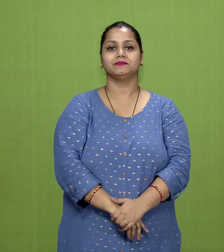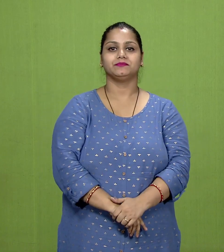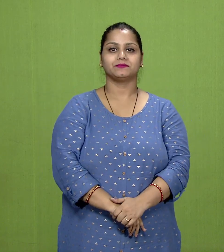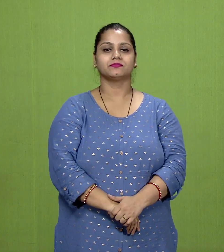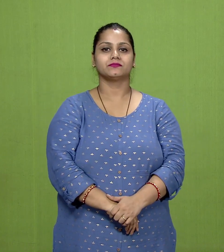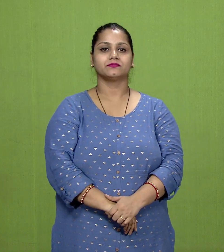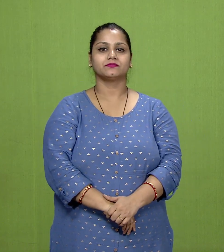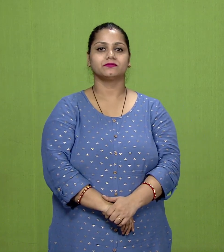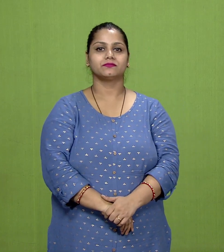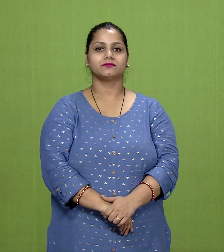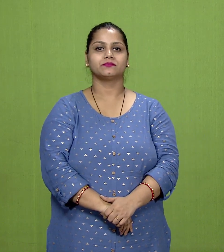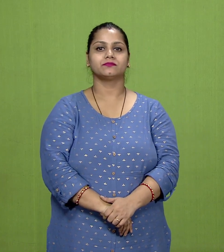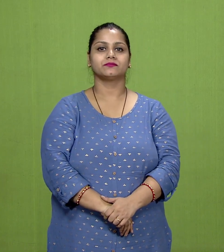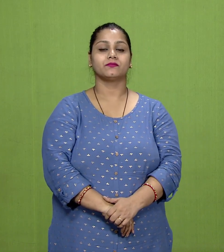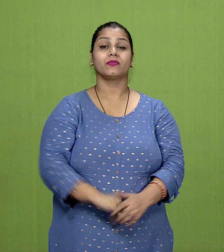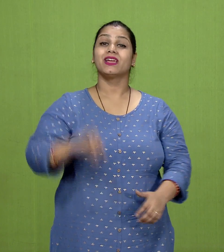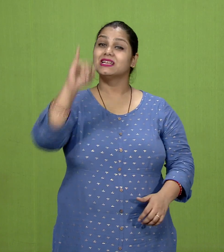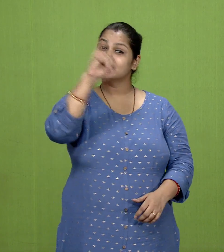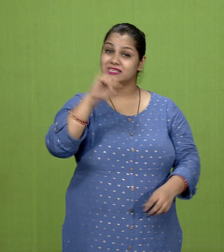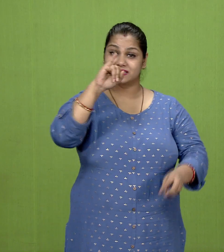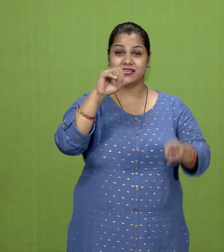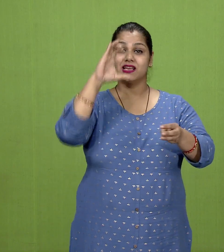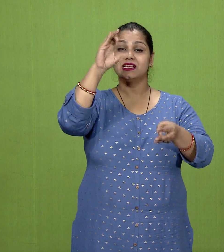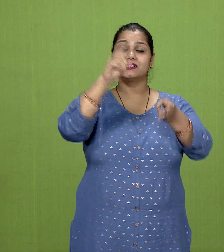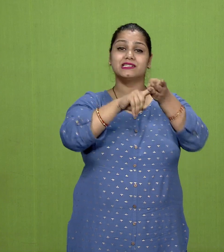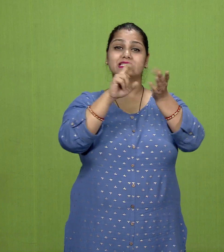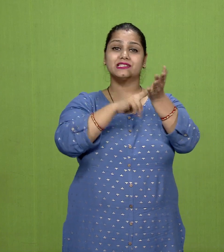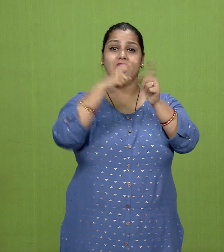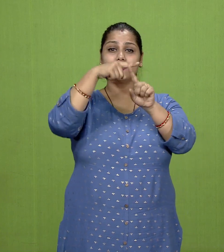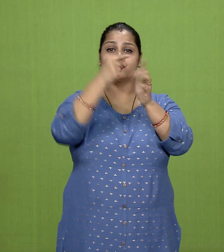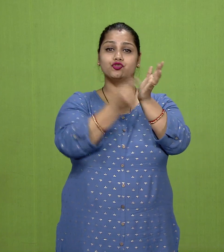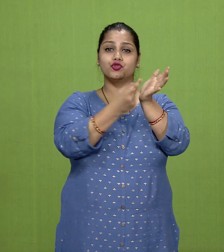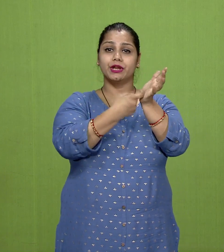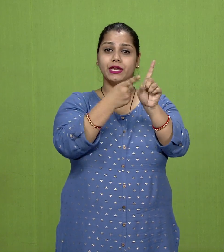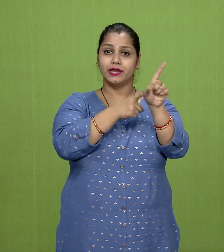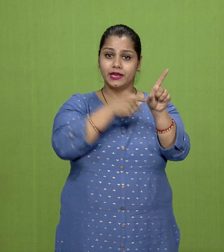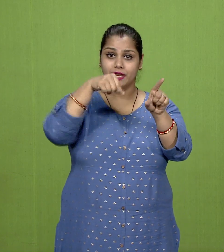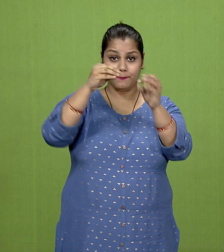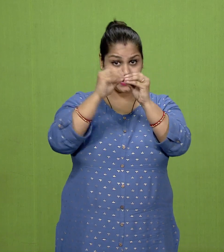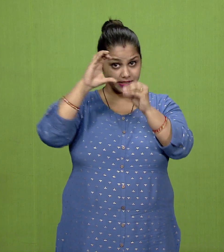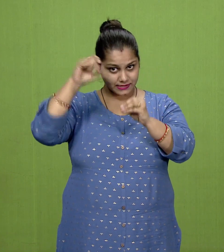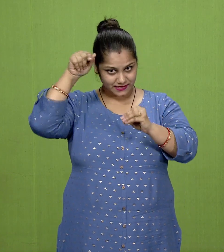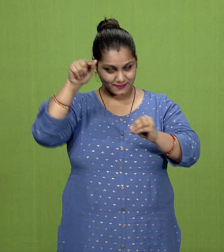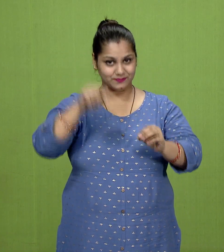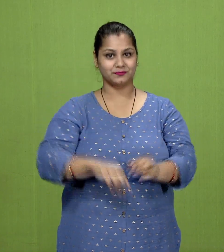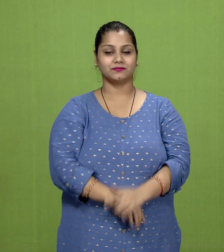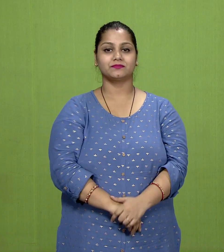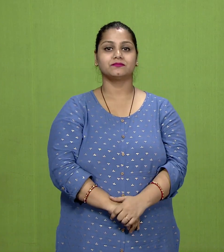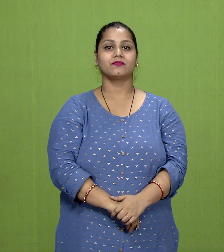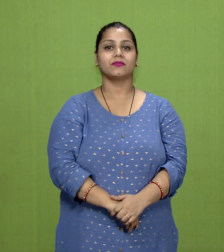Thus, the 6th century BC was